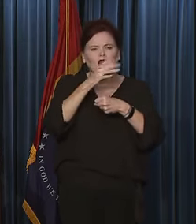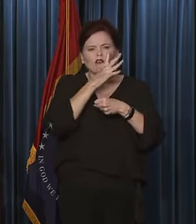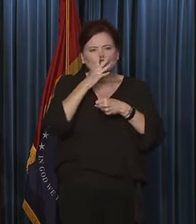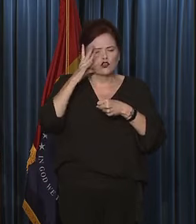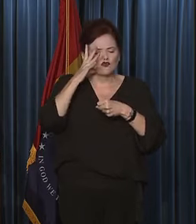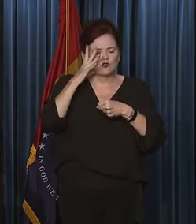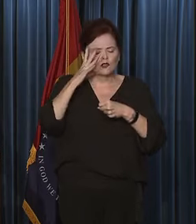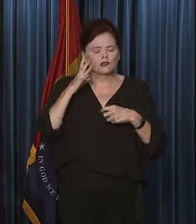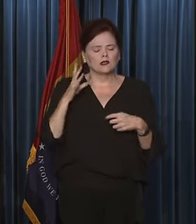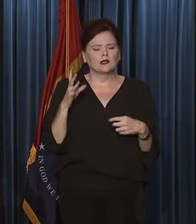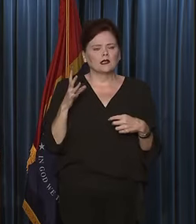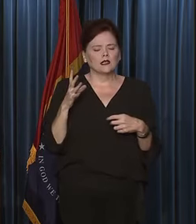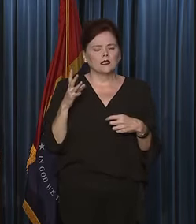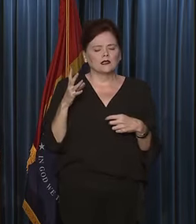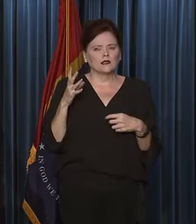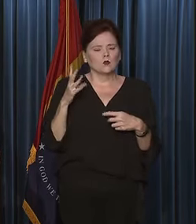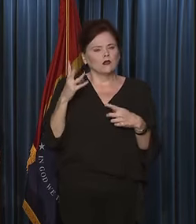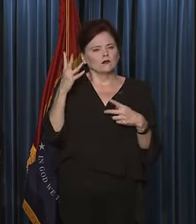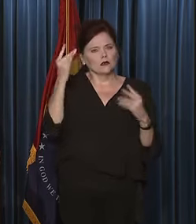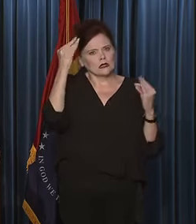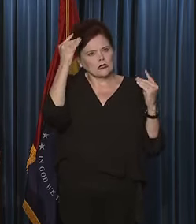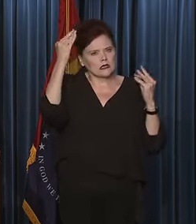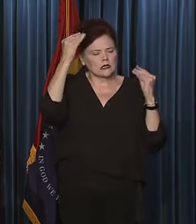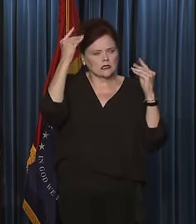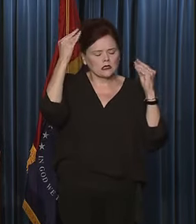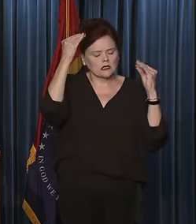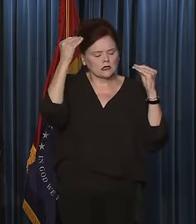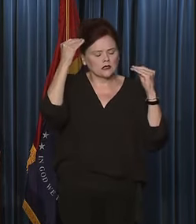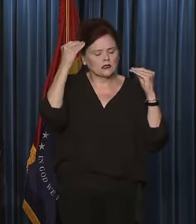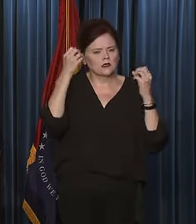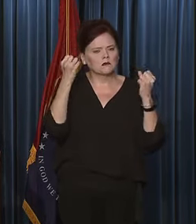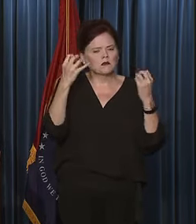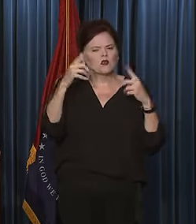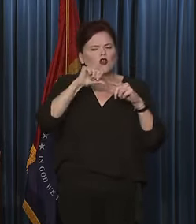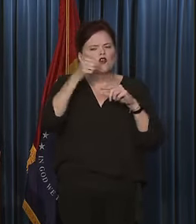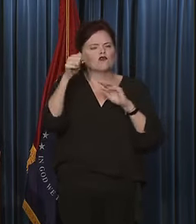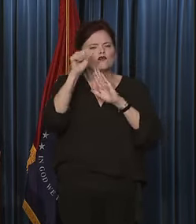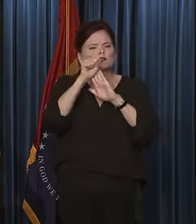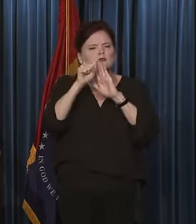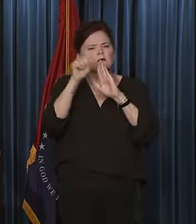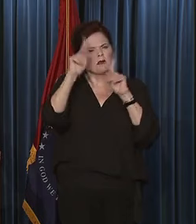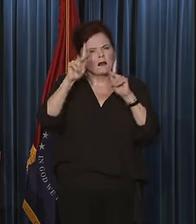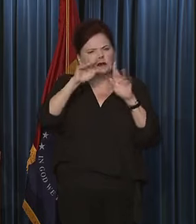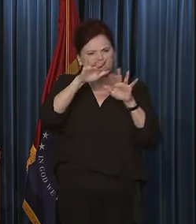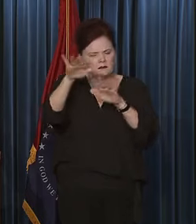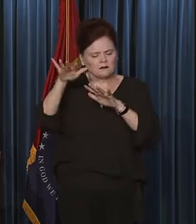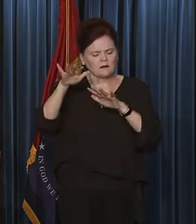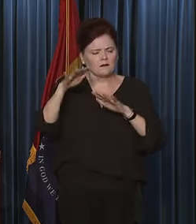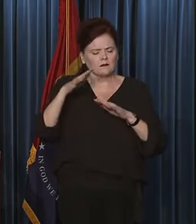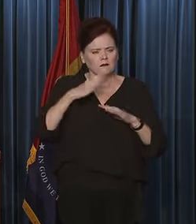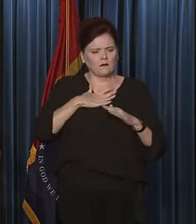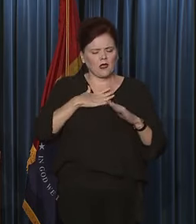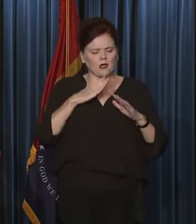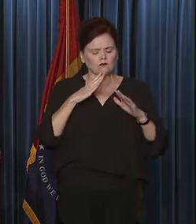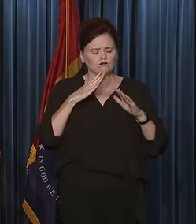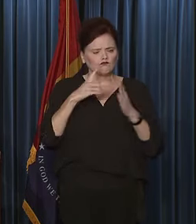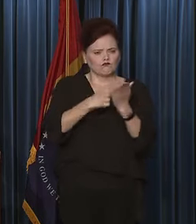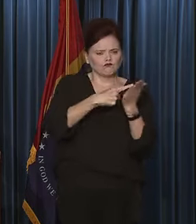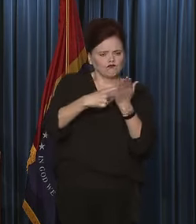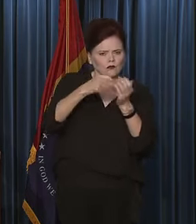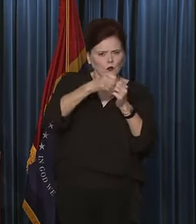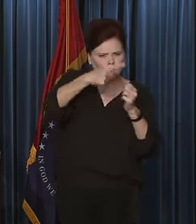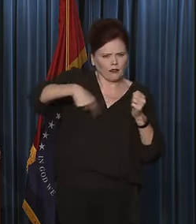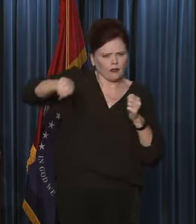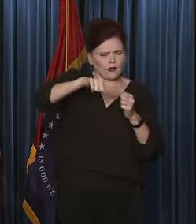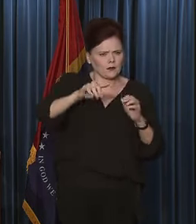with outside think tanks, and many other stakeholders. Based on my conversations with them,